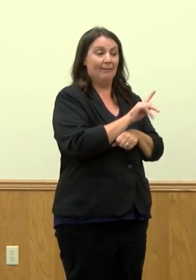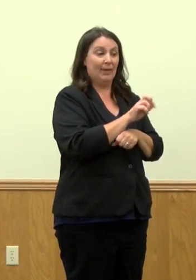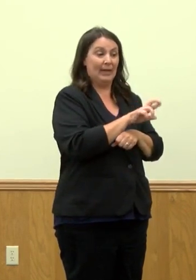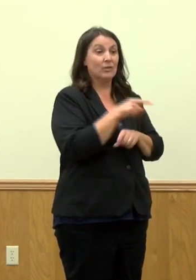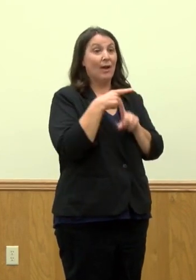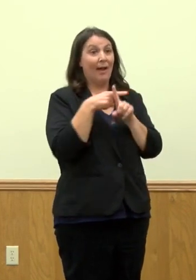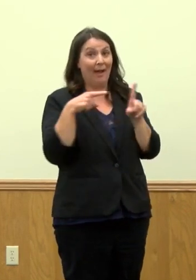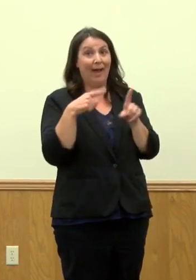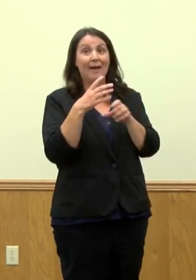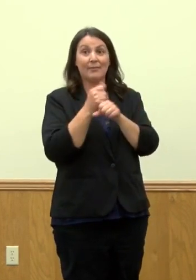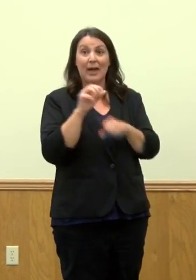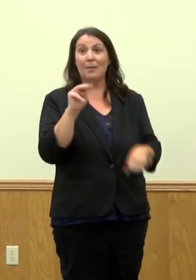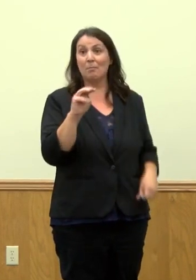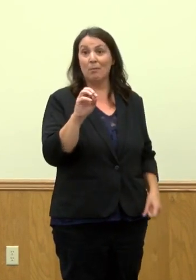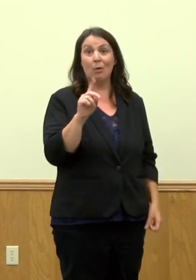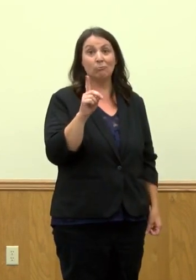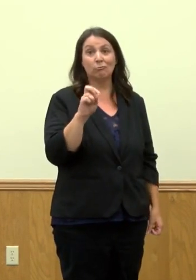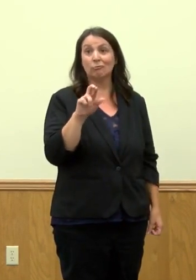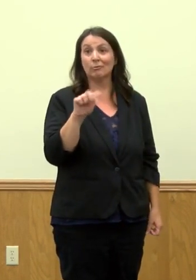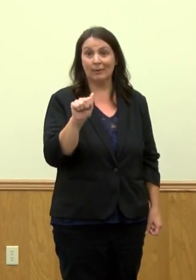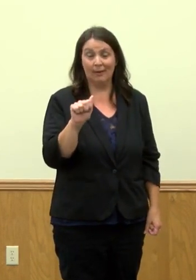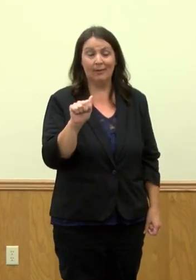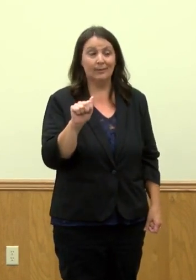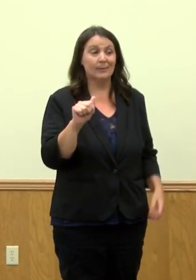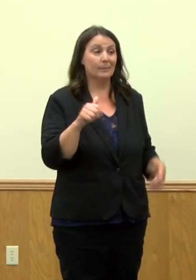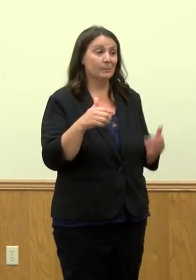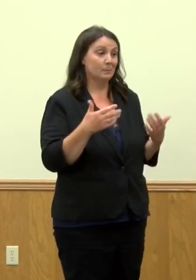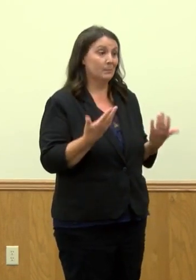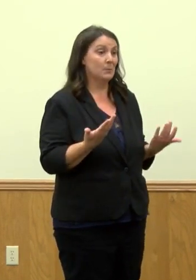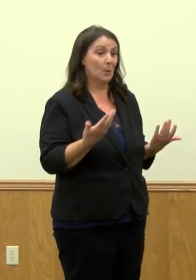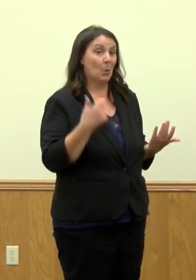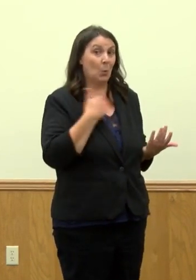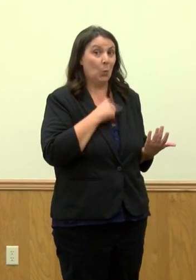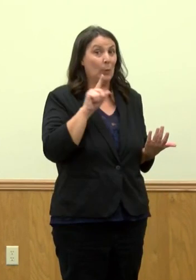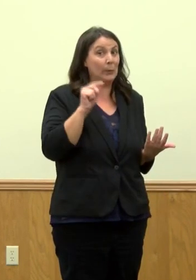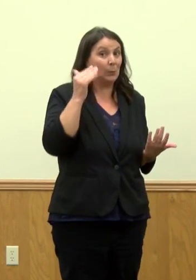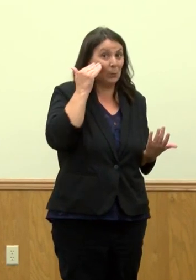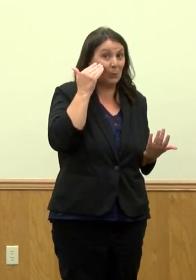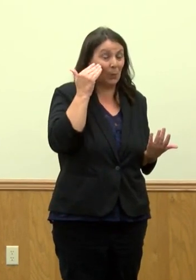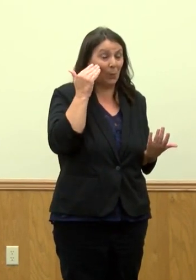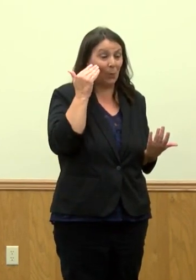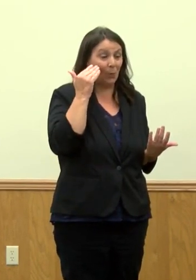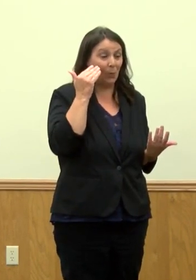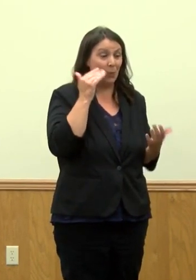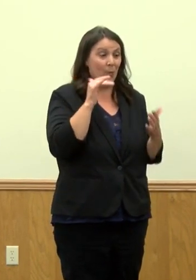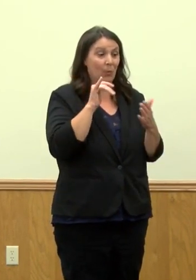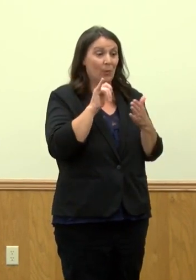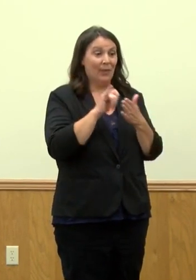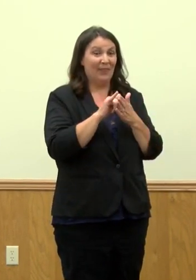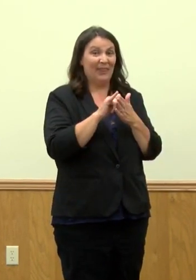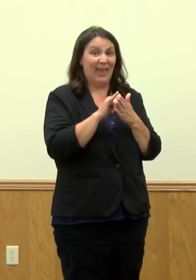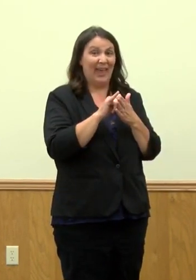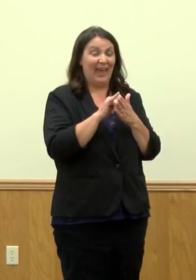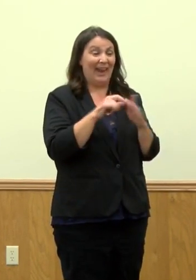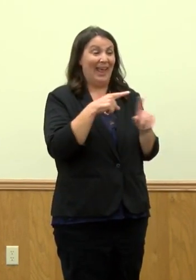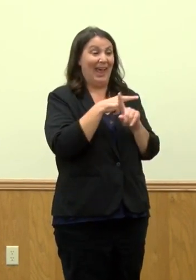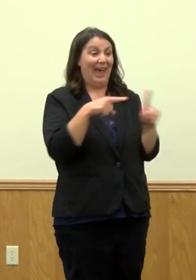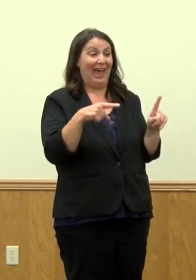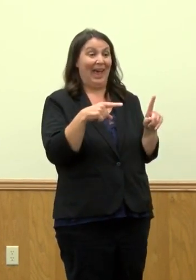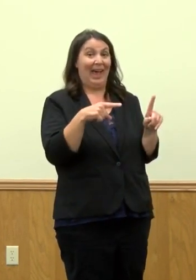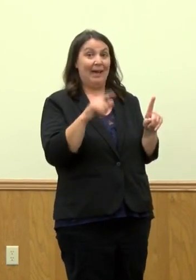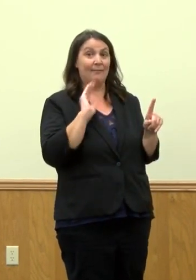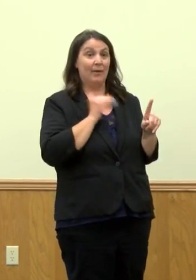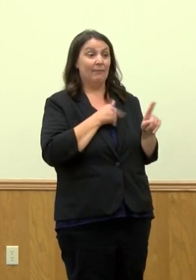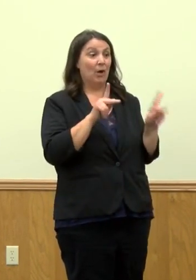half got Moderna. So we do know that already out of the bat, half of our population that's over